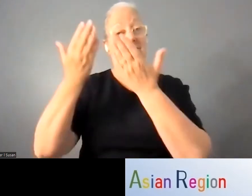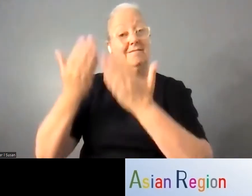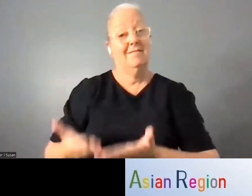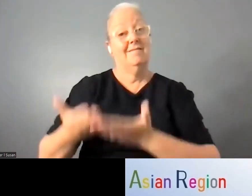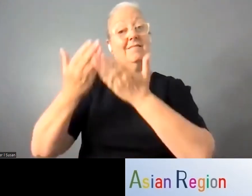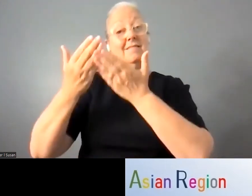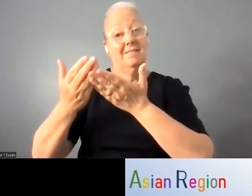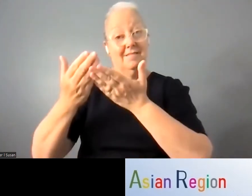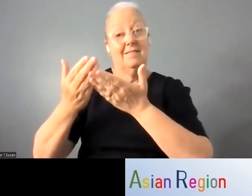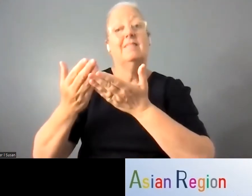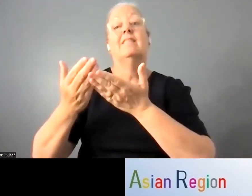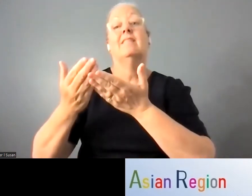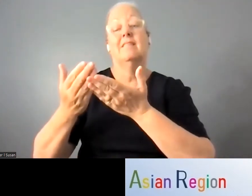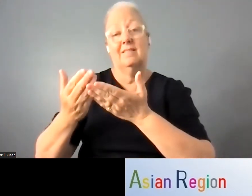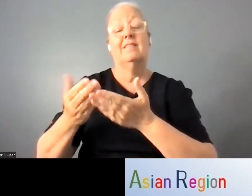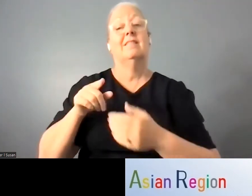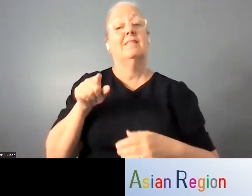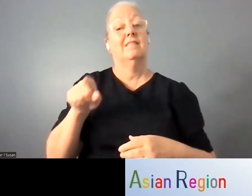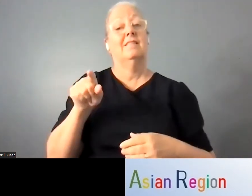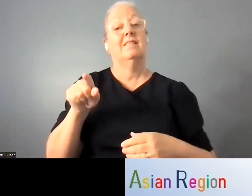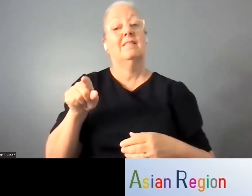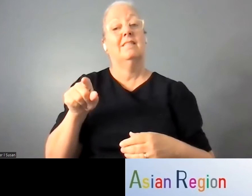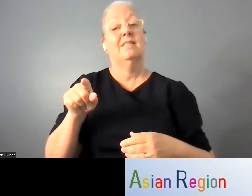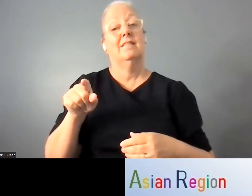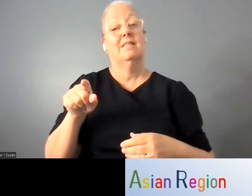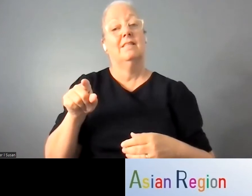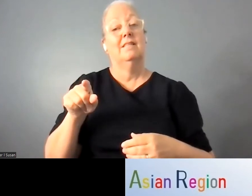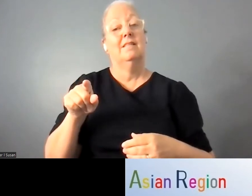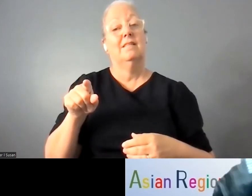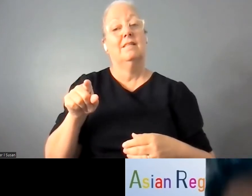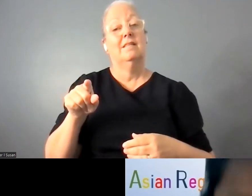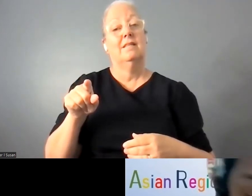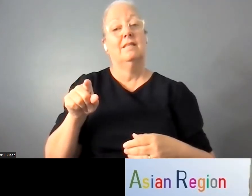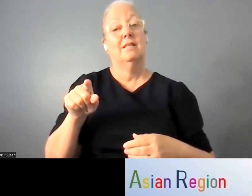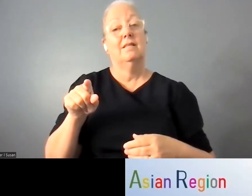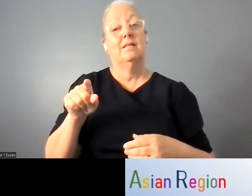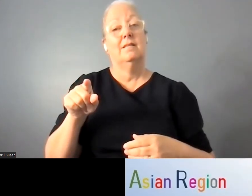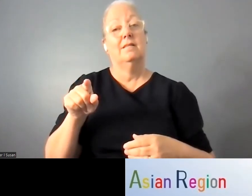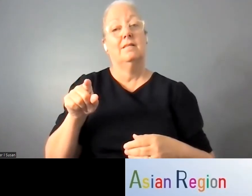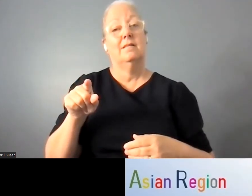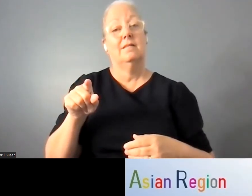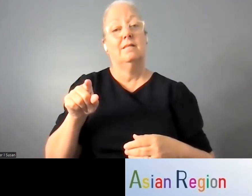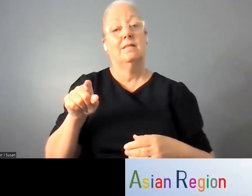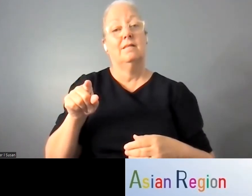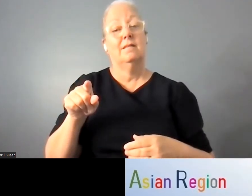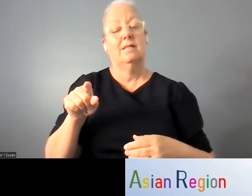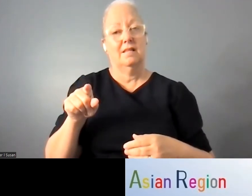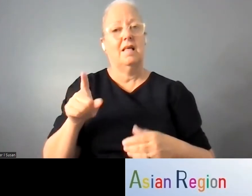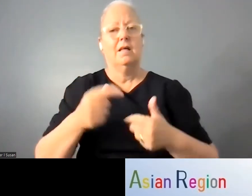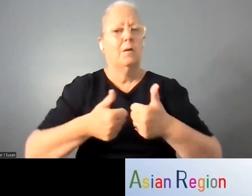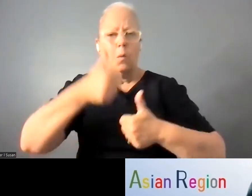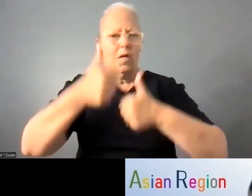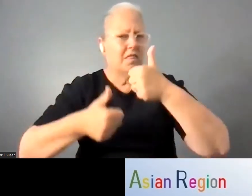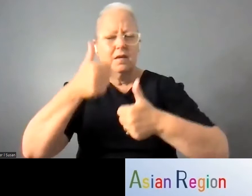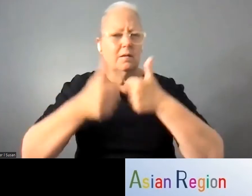on top three in a one-minute virtual event data forum contest titled Leave